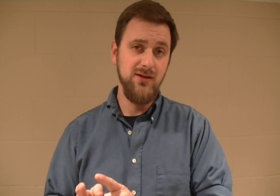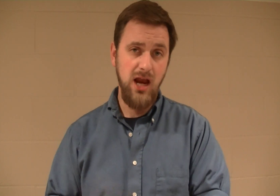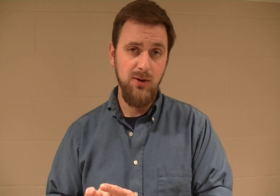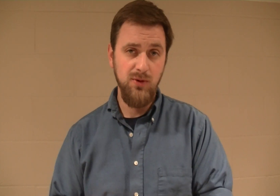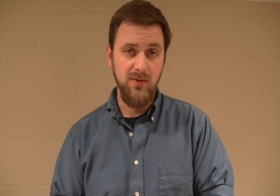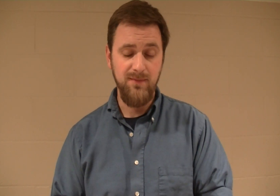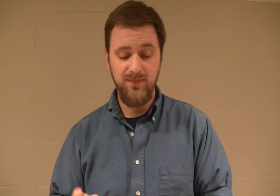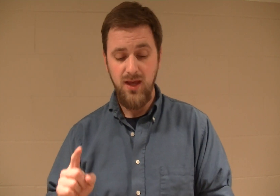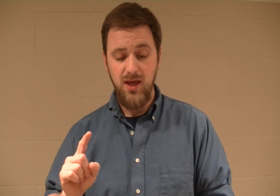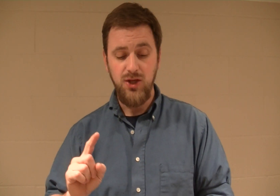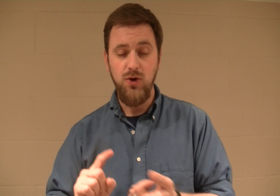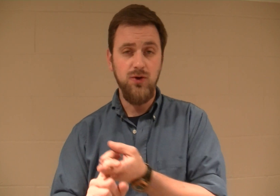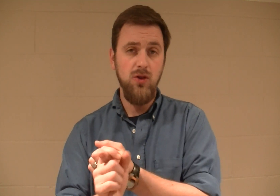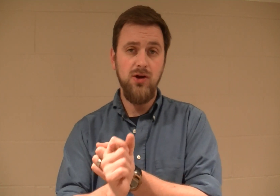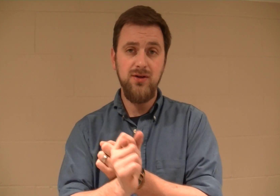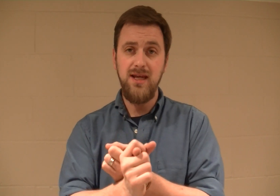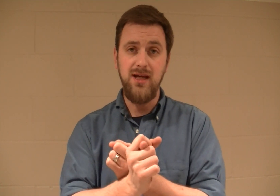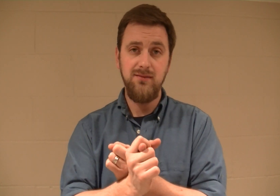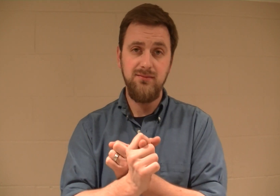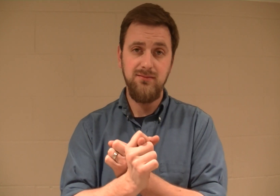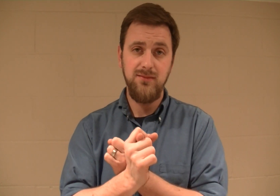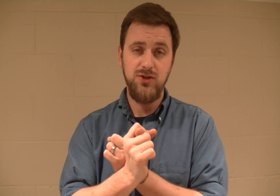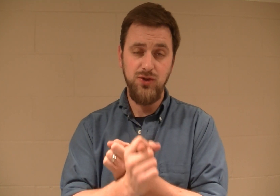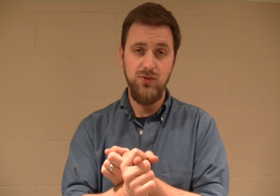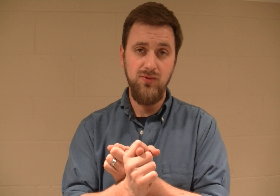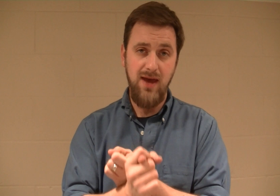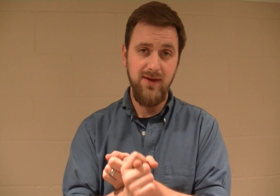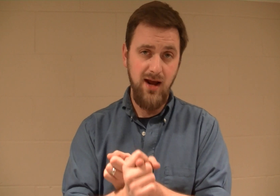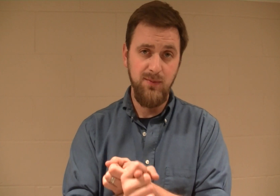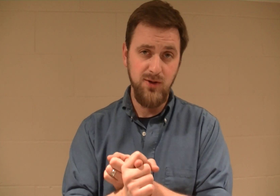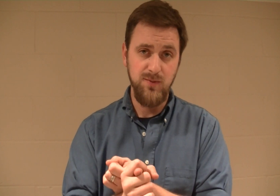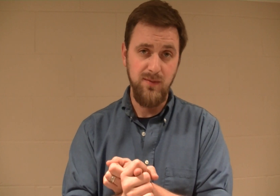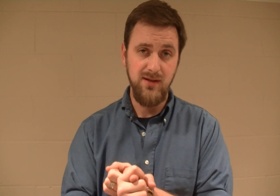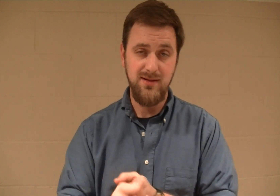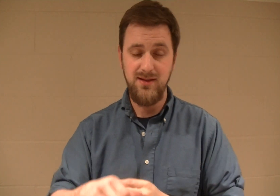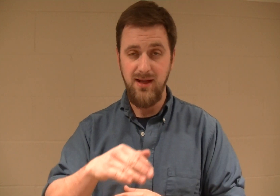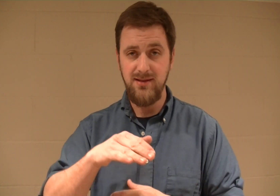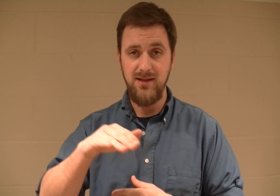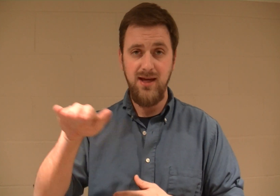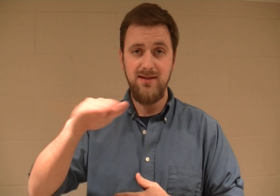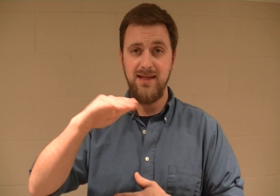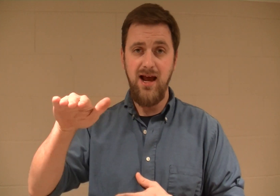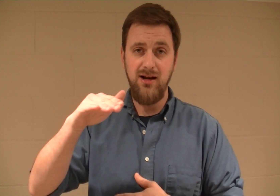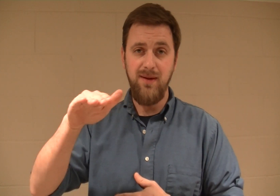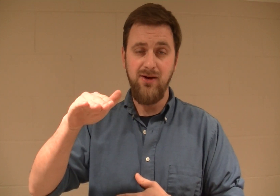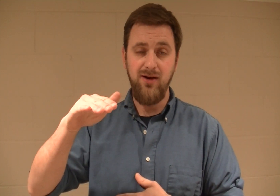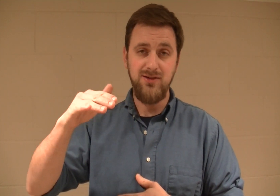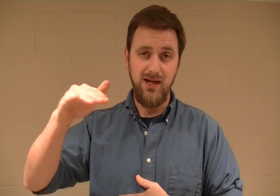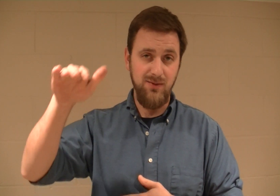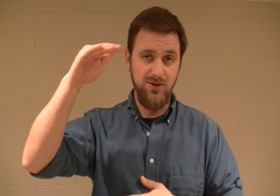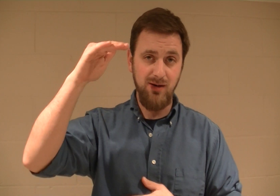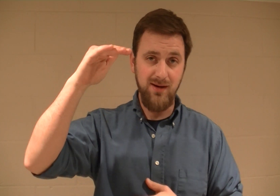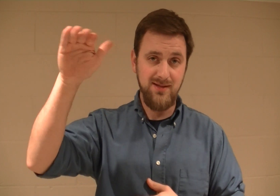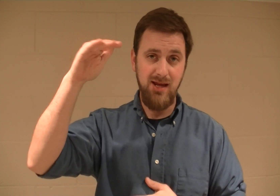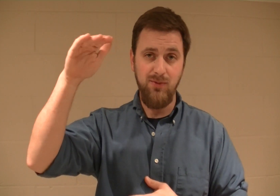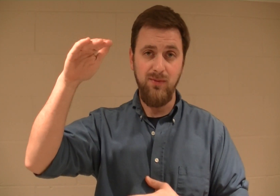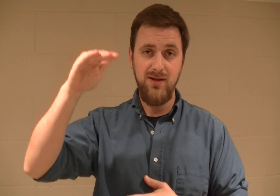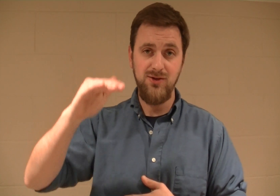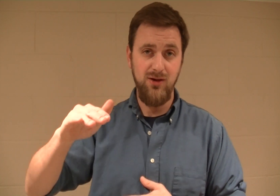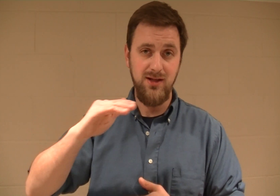carry permit, you no longer need to have a county purchase permit, because that's a county background check, and we're talking about a state permit, so it